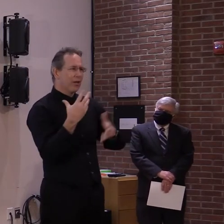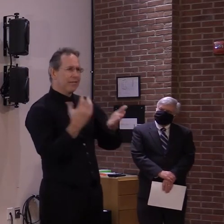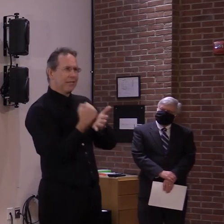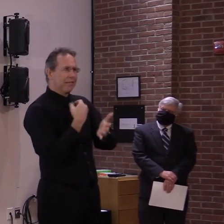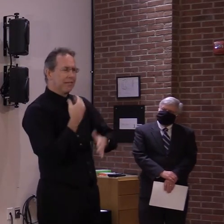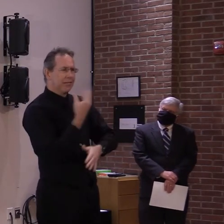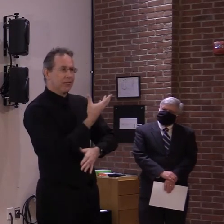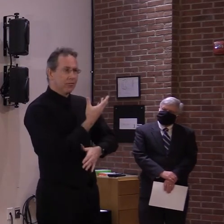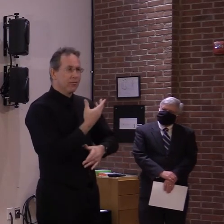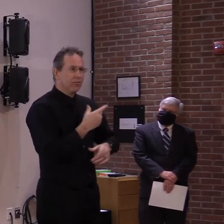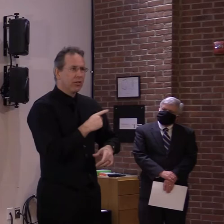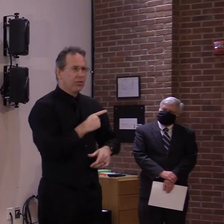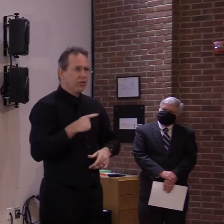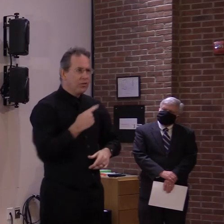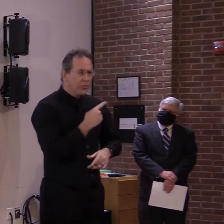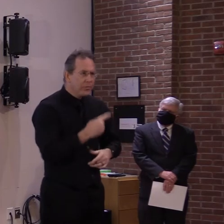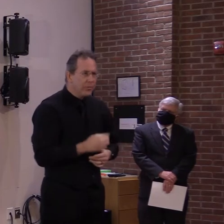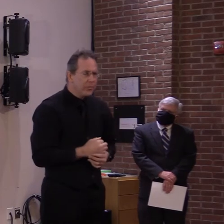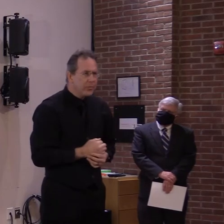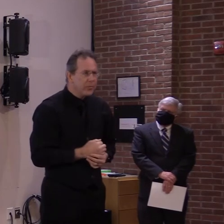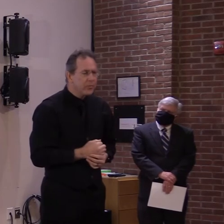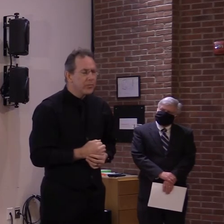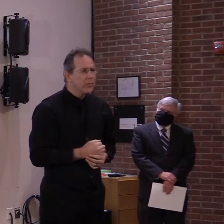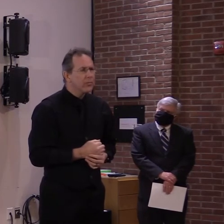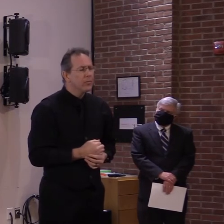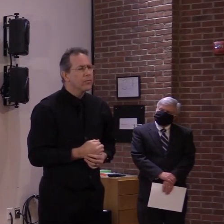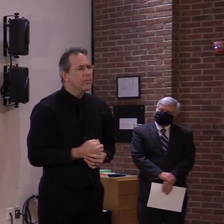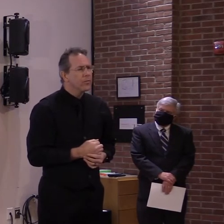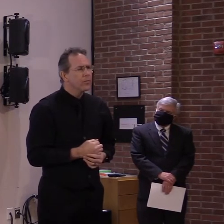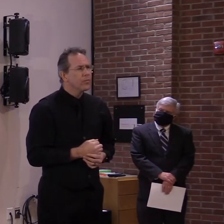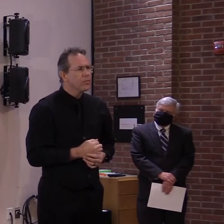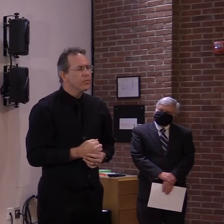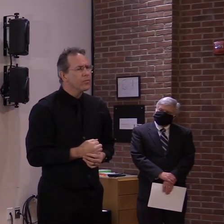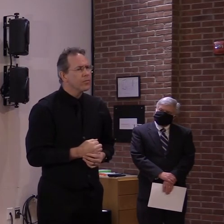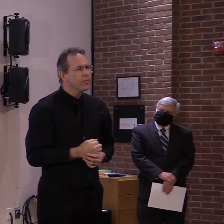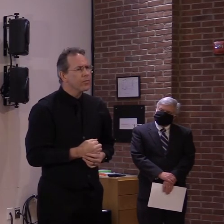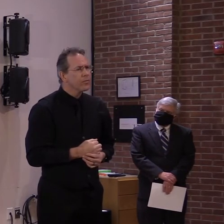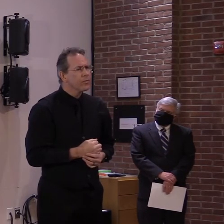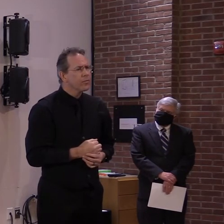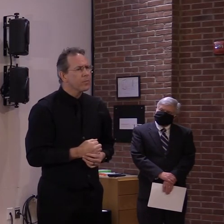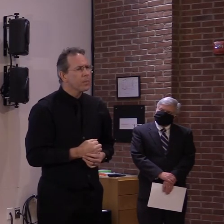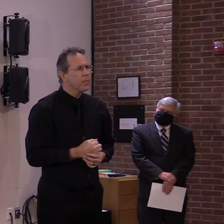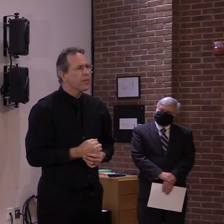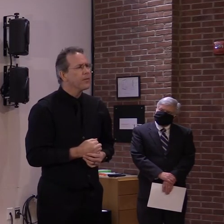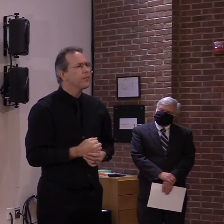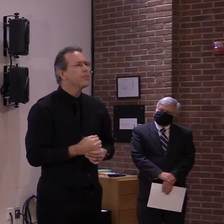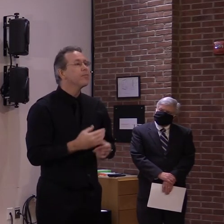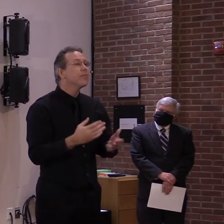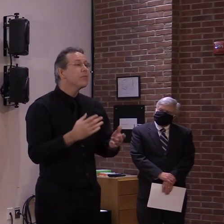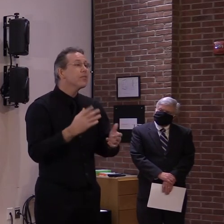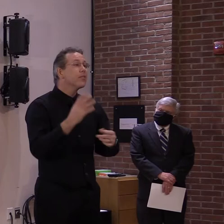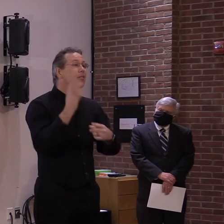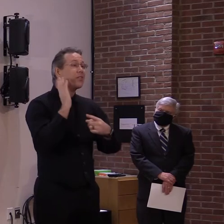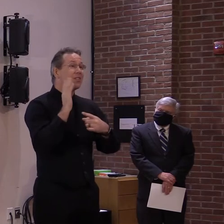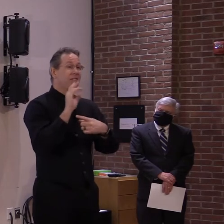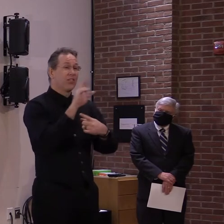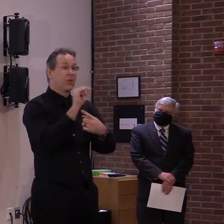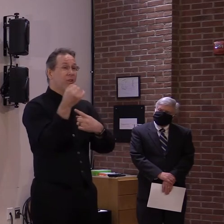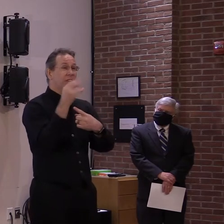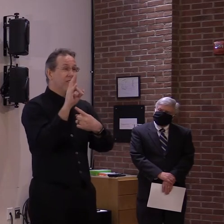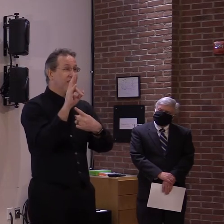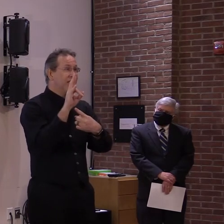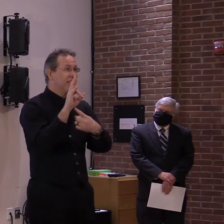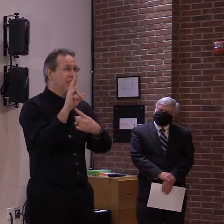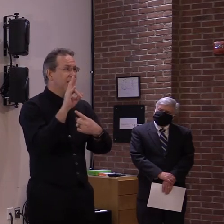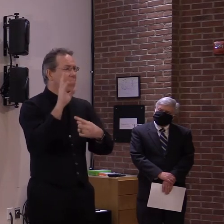developing the agency of digital services, uh, in 2017. Uh, so this is commonplace. Uh, and this was